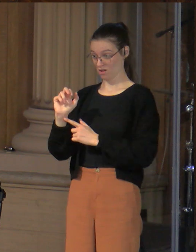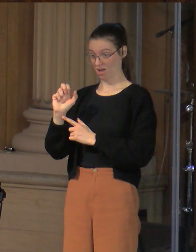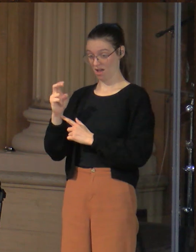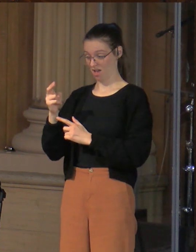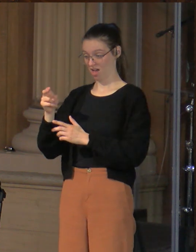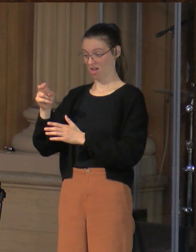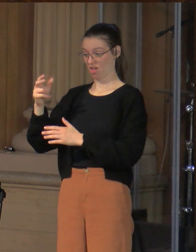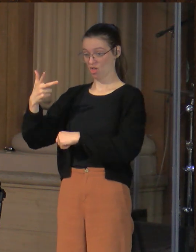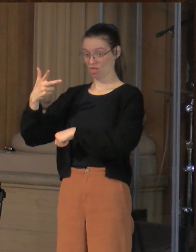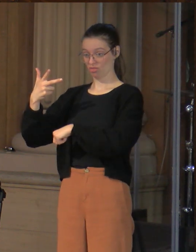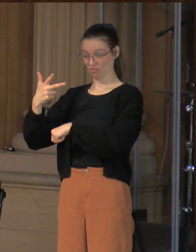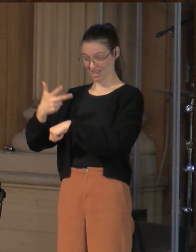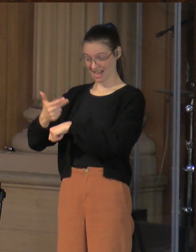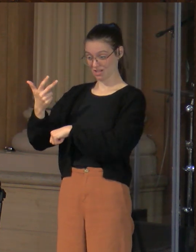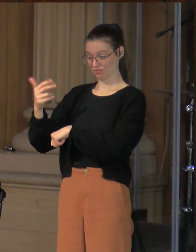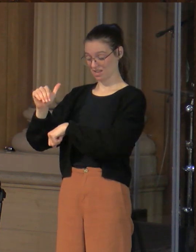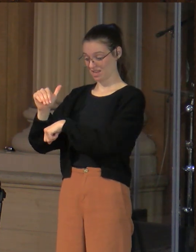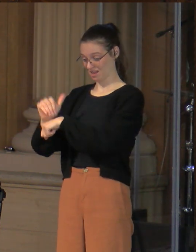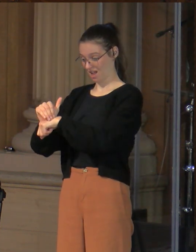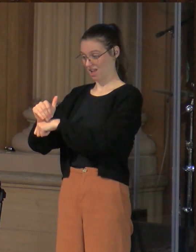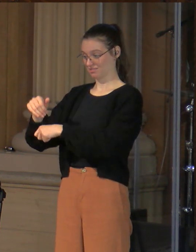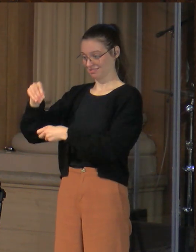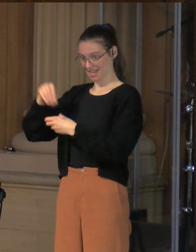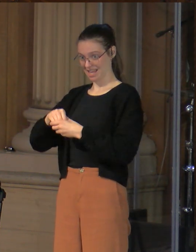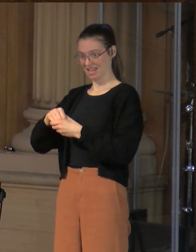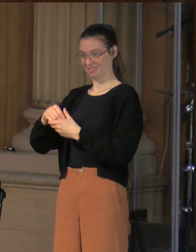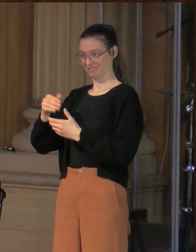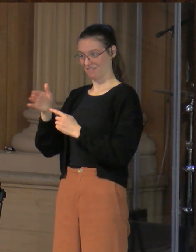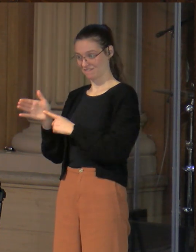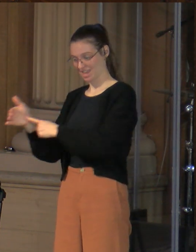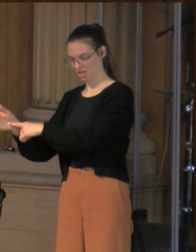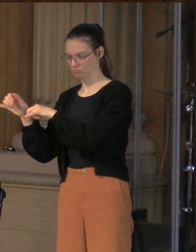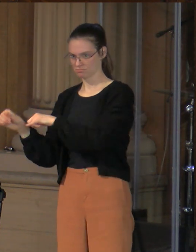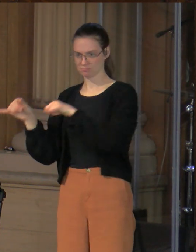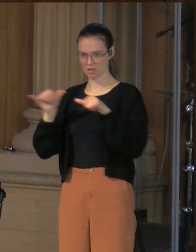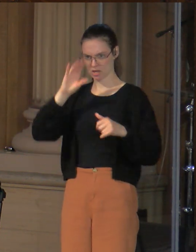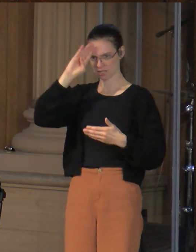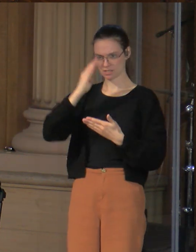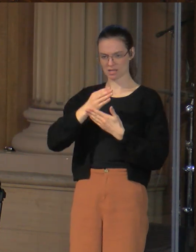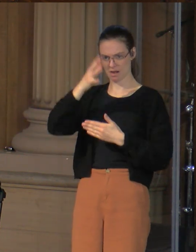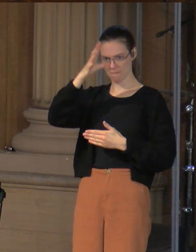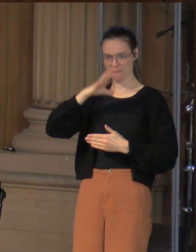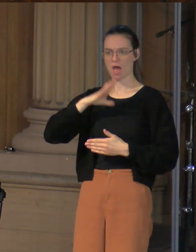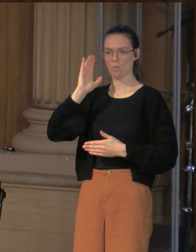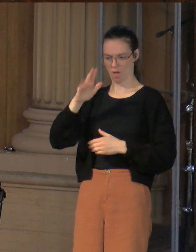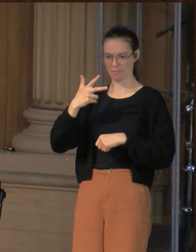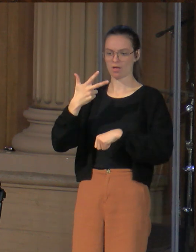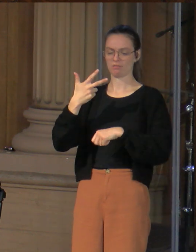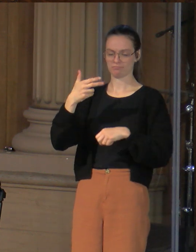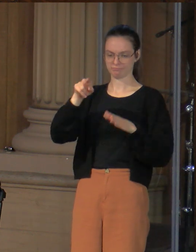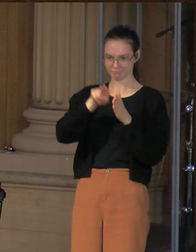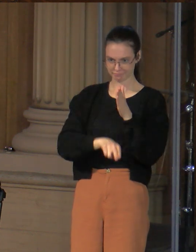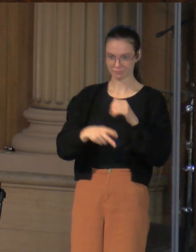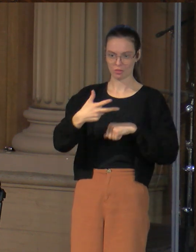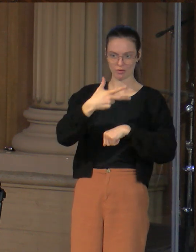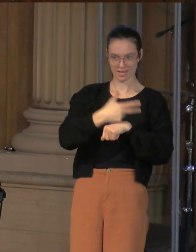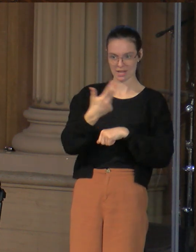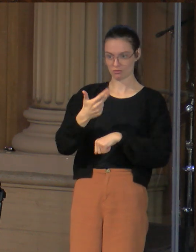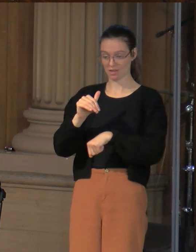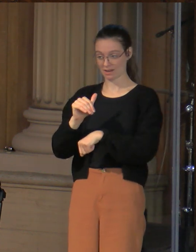three days and three nights in the heart of the earth. You can read Jonah's story in the book of Jonah in the Old Testament, and he was the Old Testament prophet